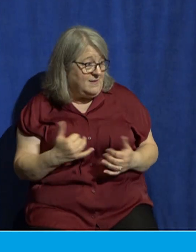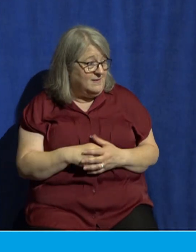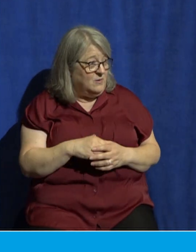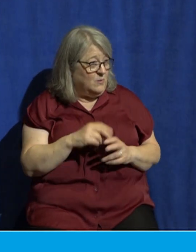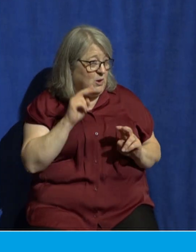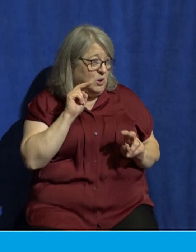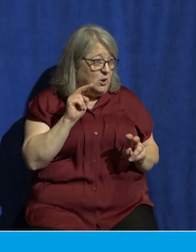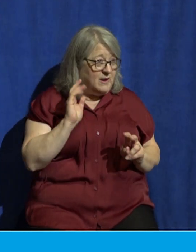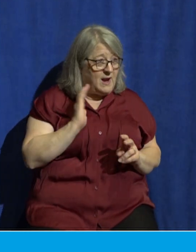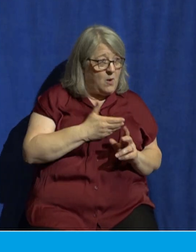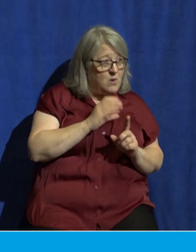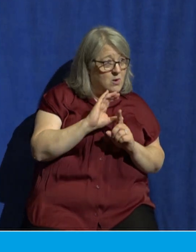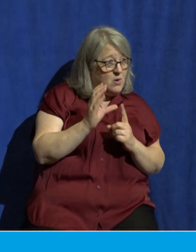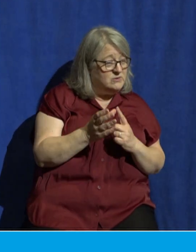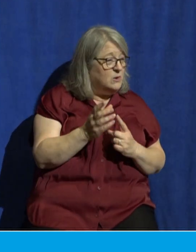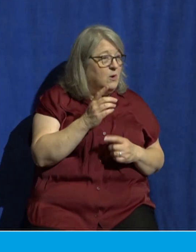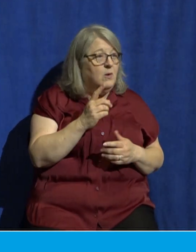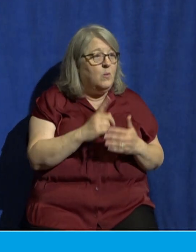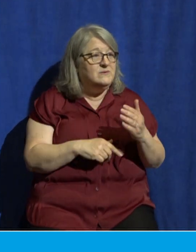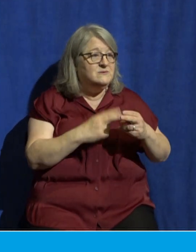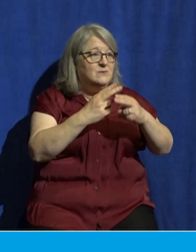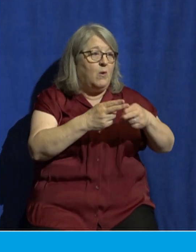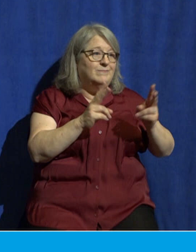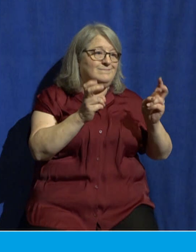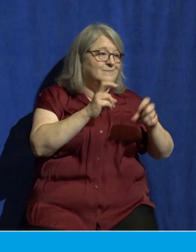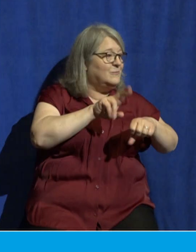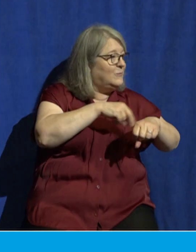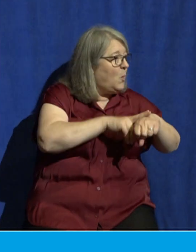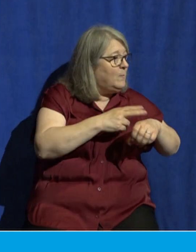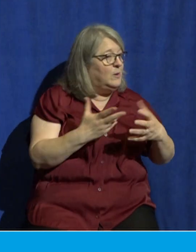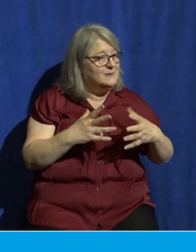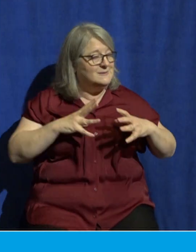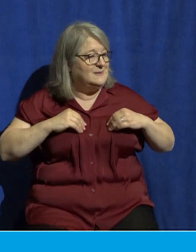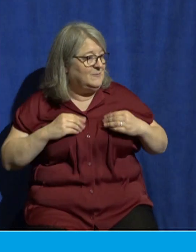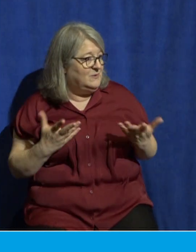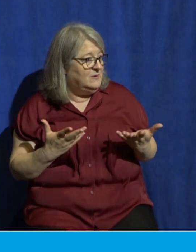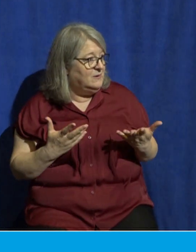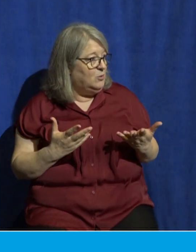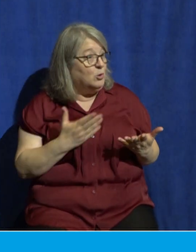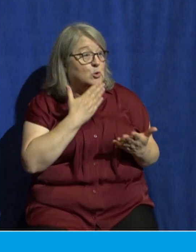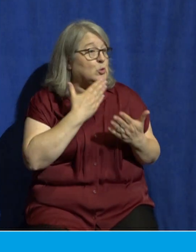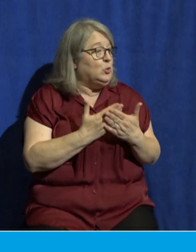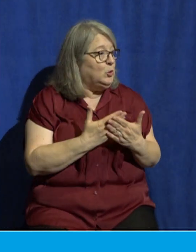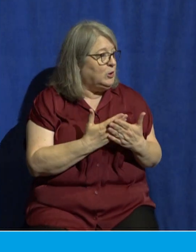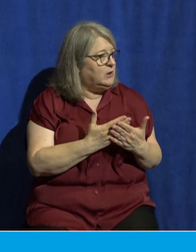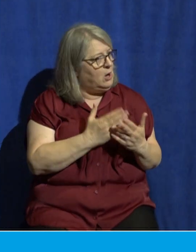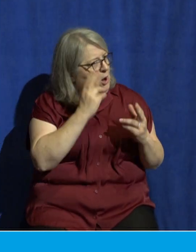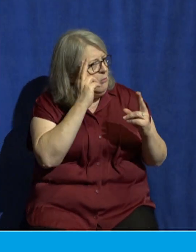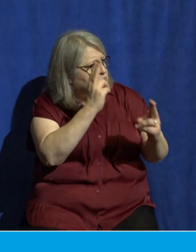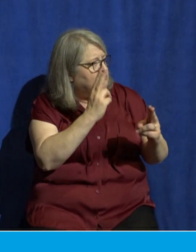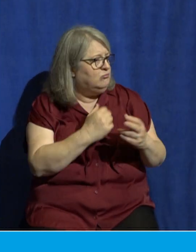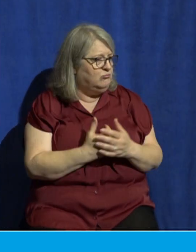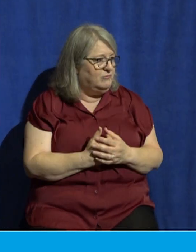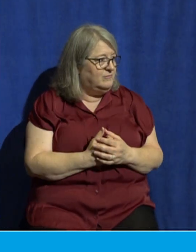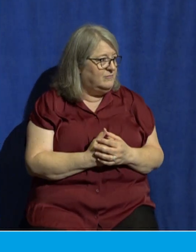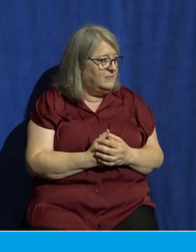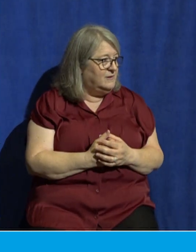and what is acceptable and what is even seen as virtuous in our culture. We feel it politically.